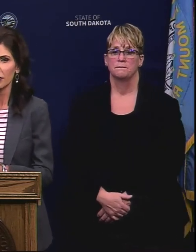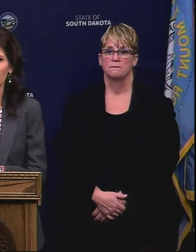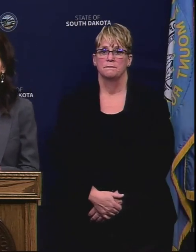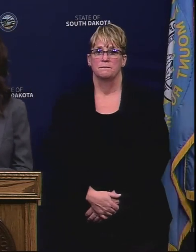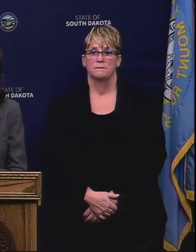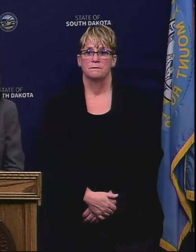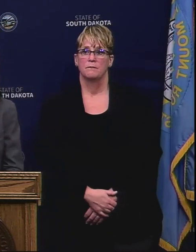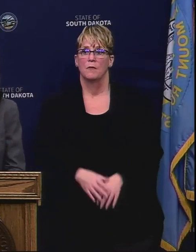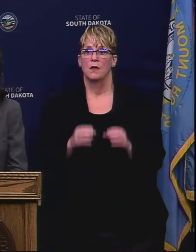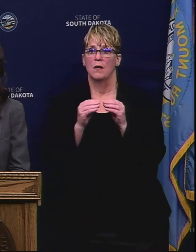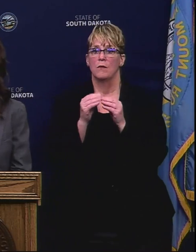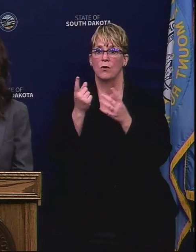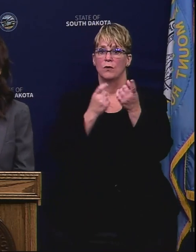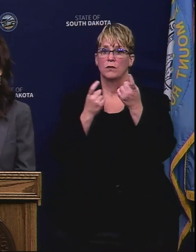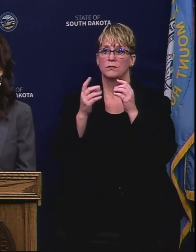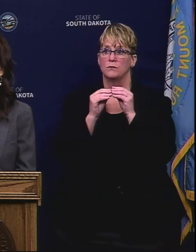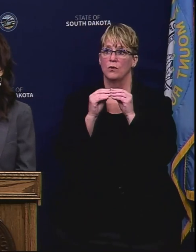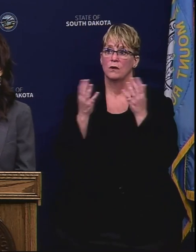Further questions?